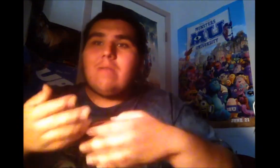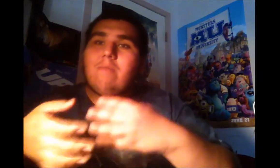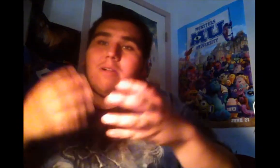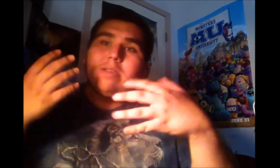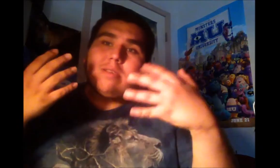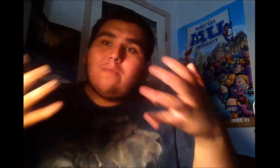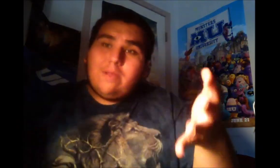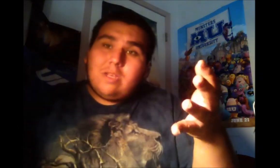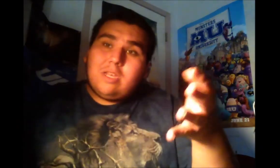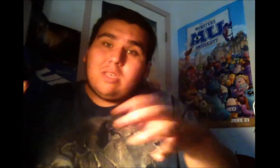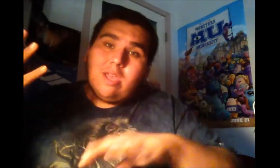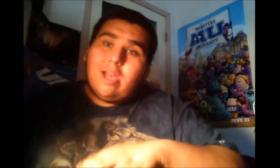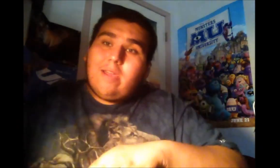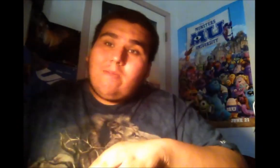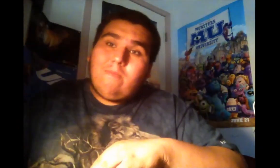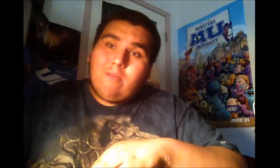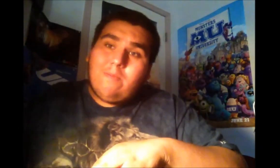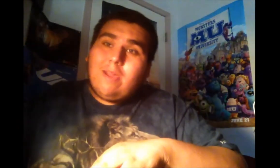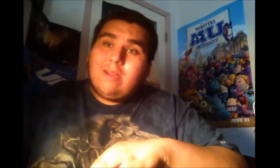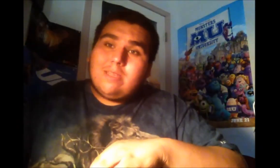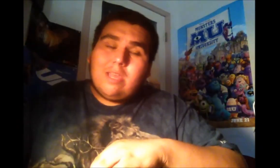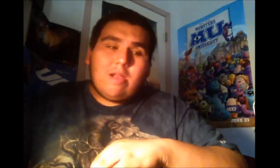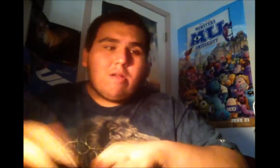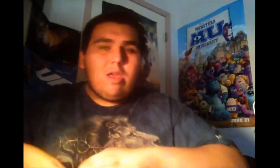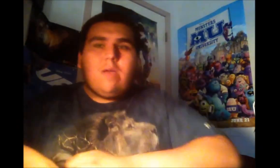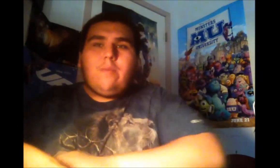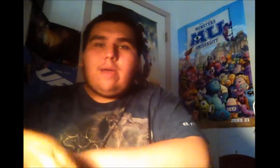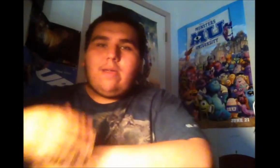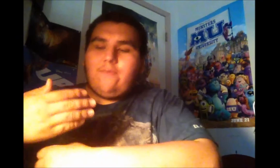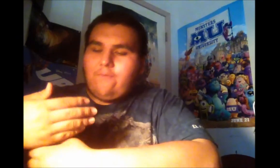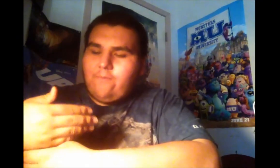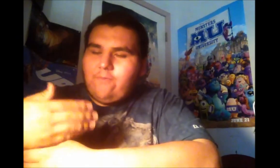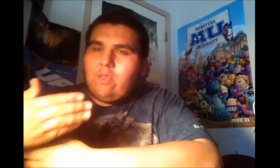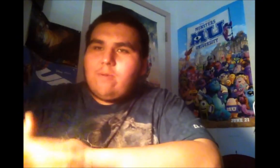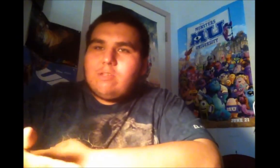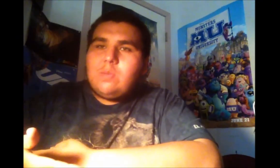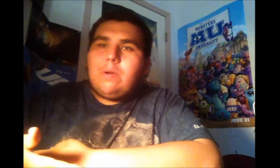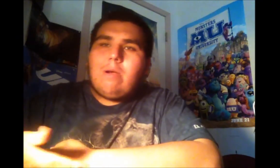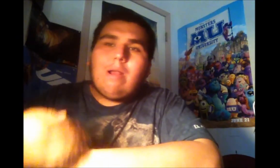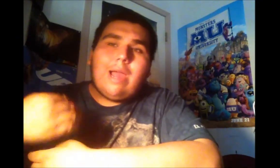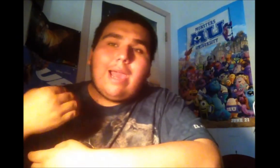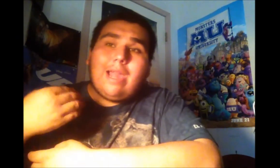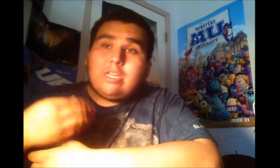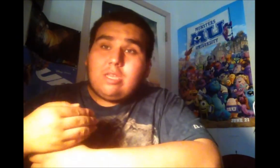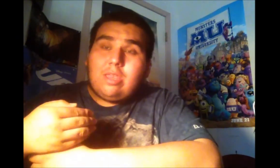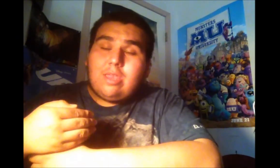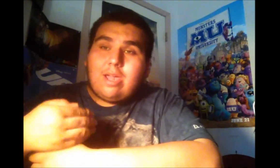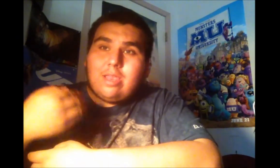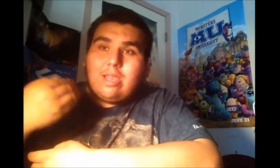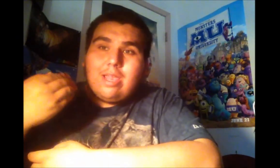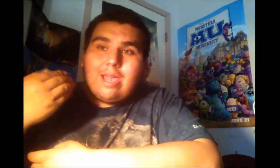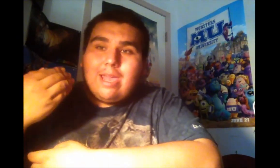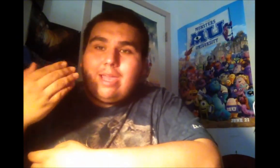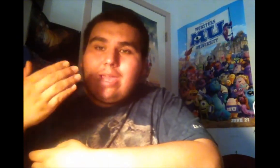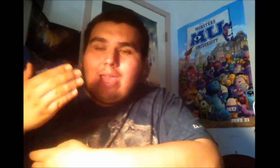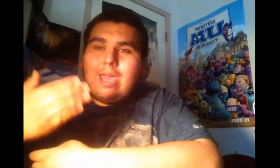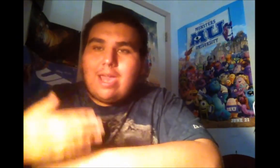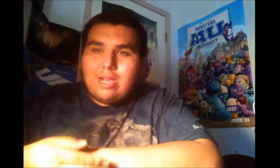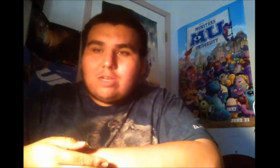was a bit cheesy. I will be honest there. But for the most part, I actually thought the guy acted